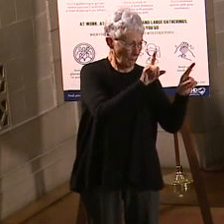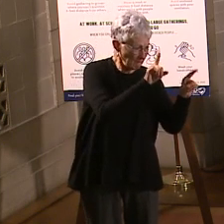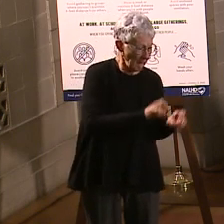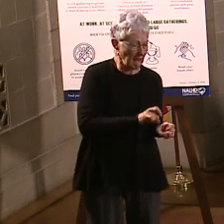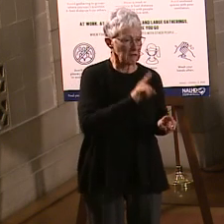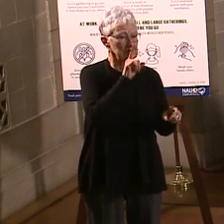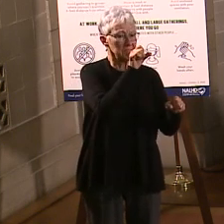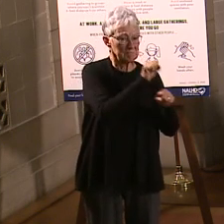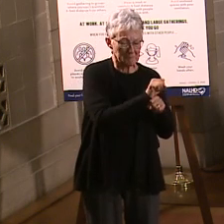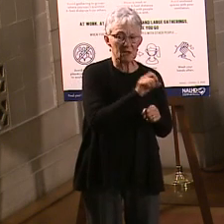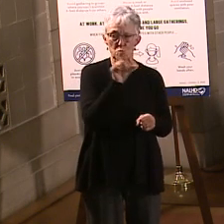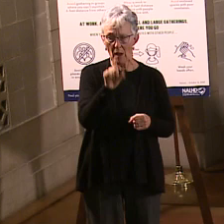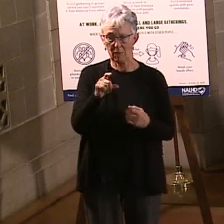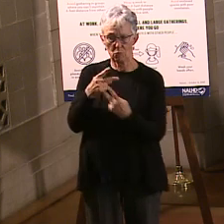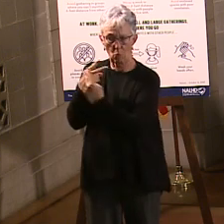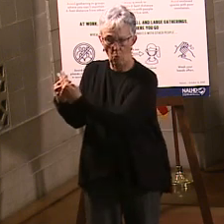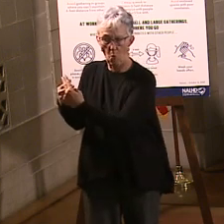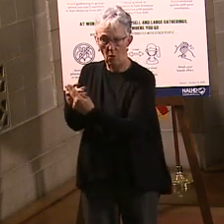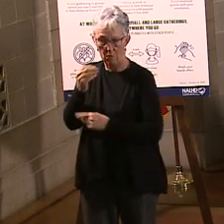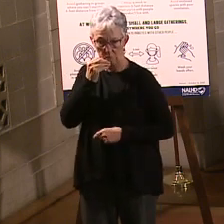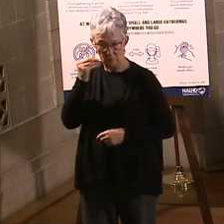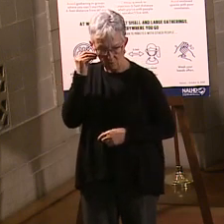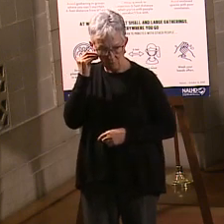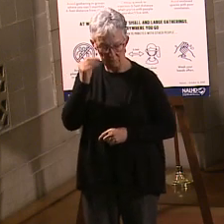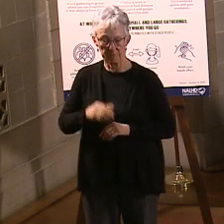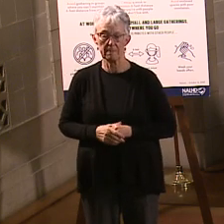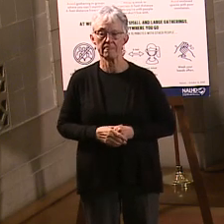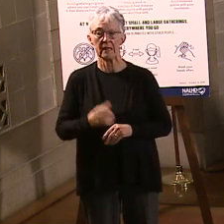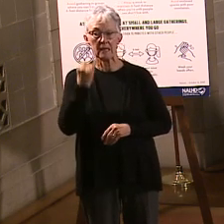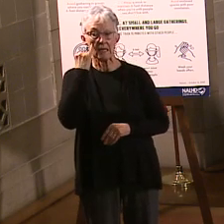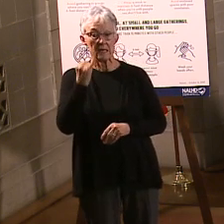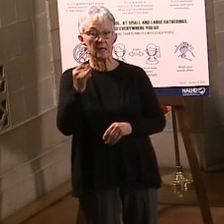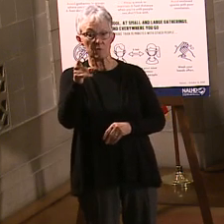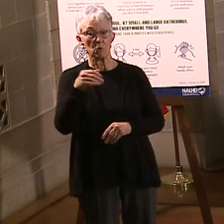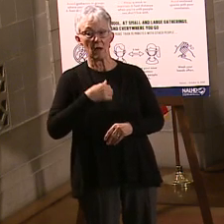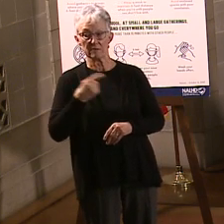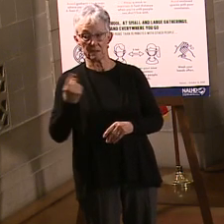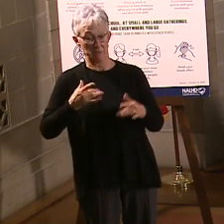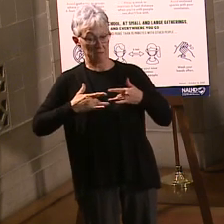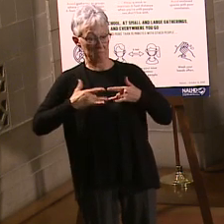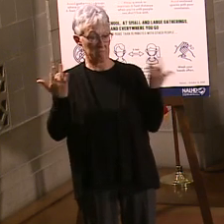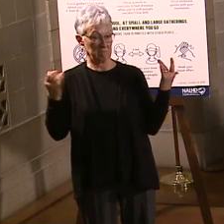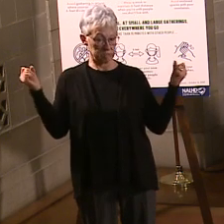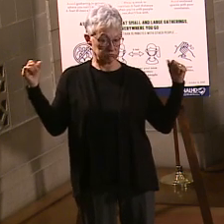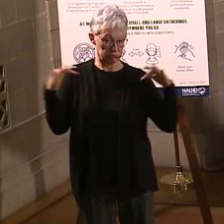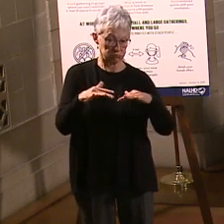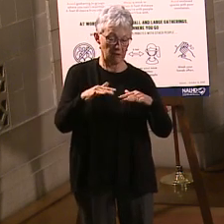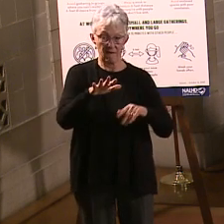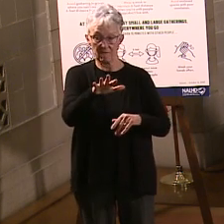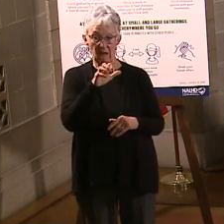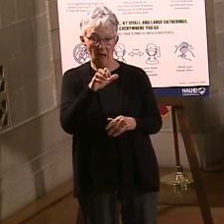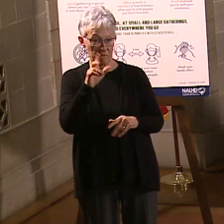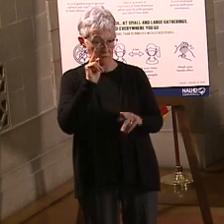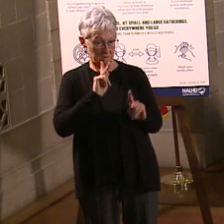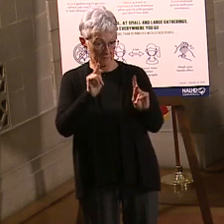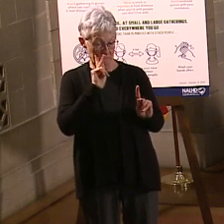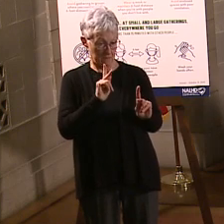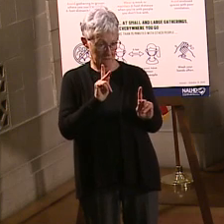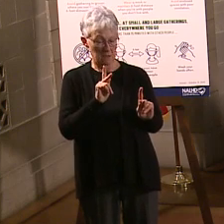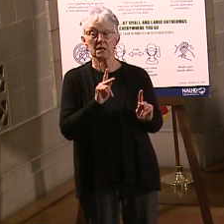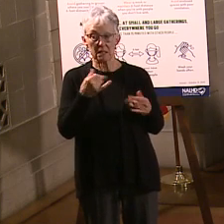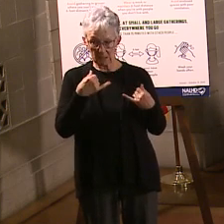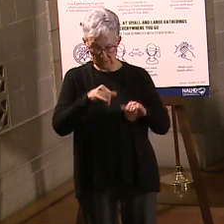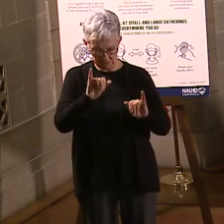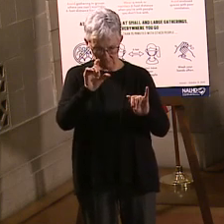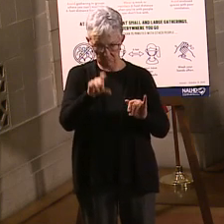defined as 500 more people in the state or in Douglas County, 1,000 more people, you still have to